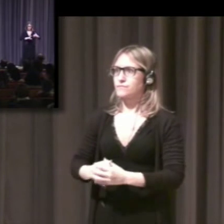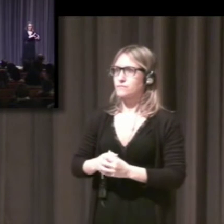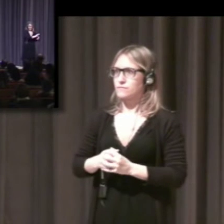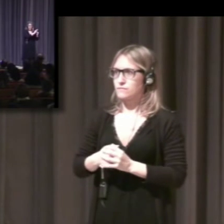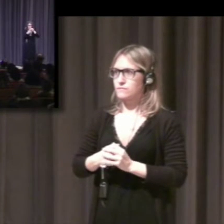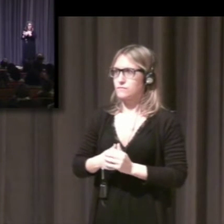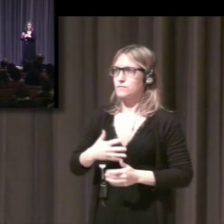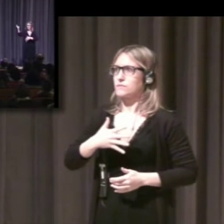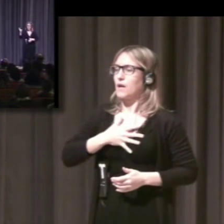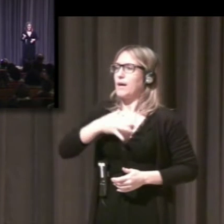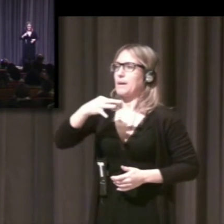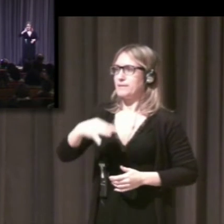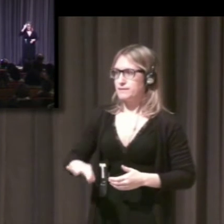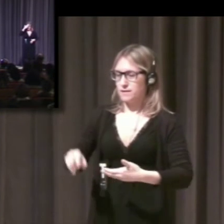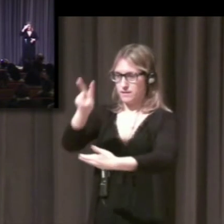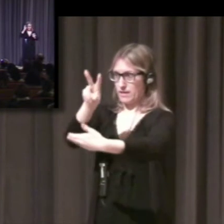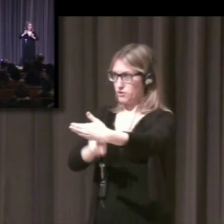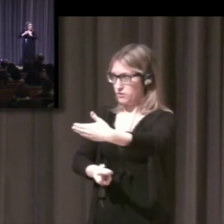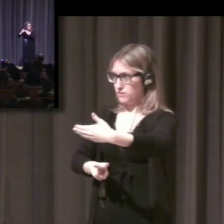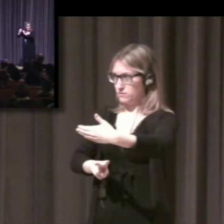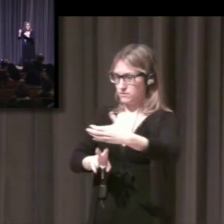language. Any language.